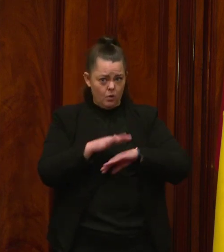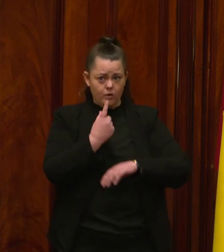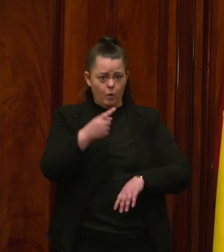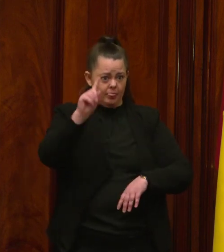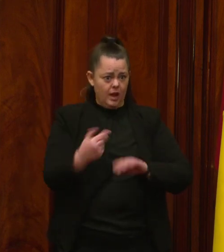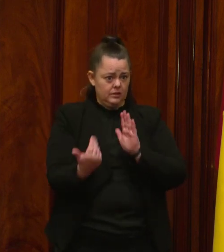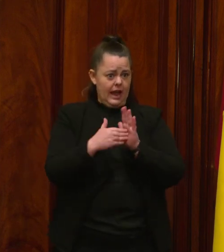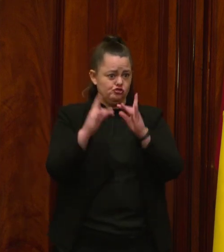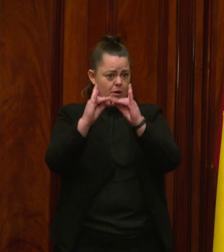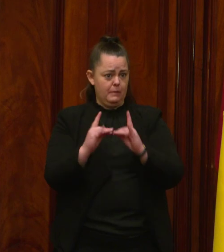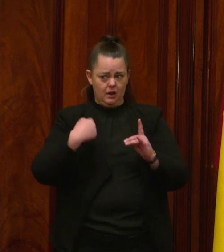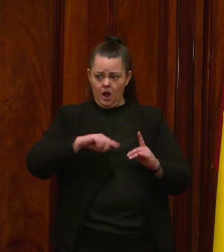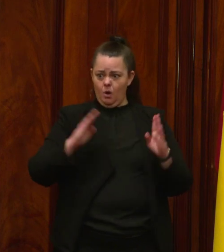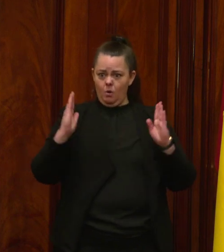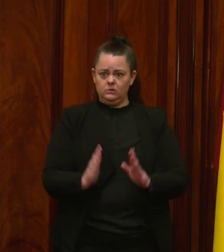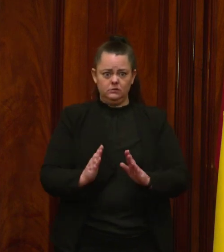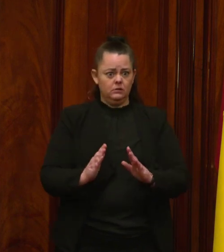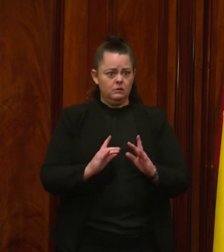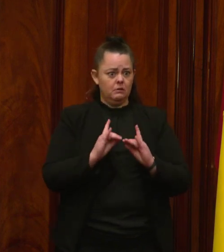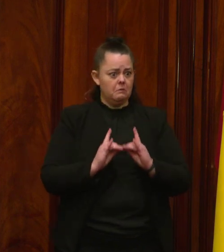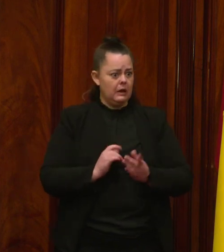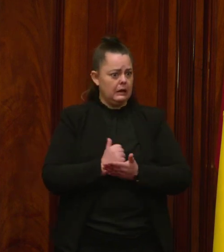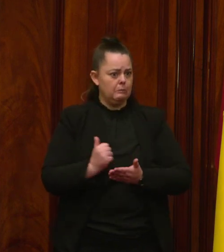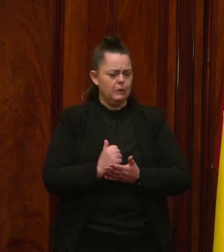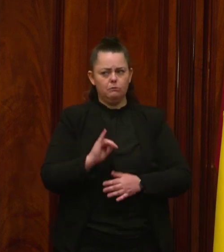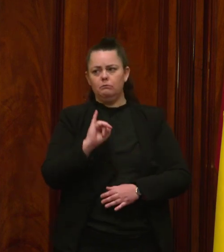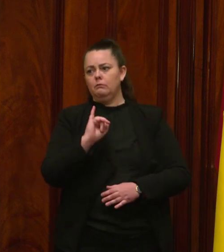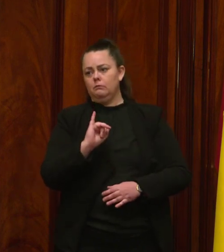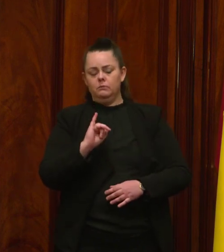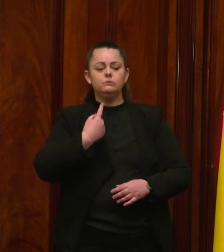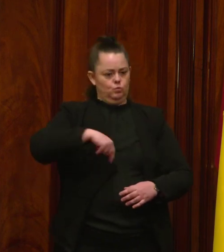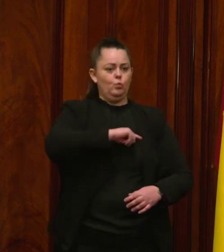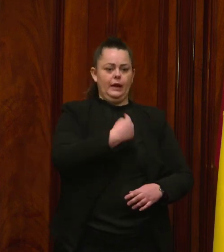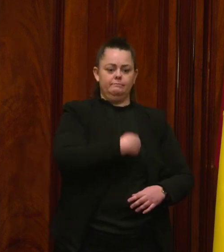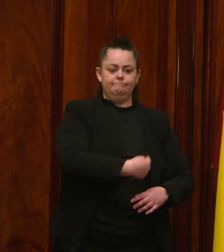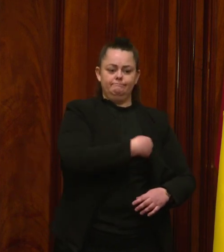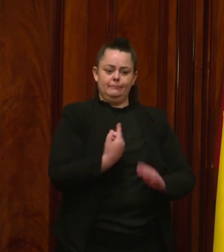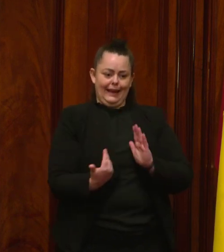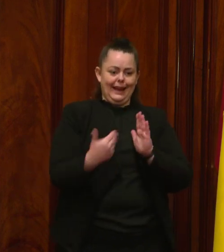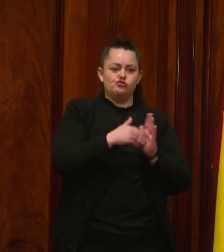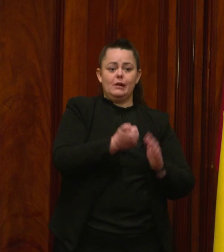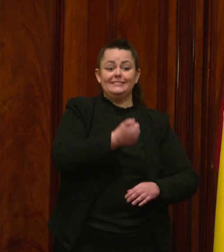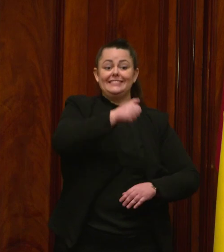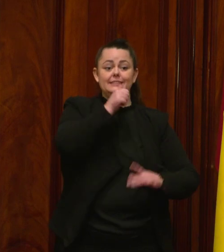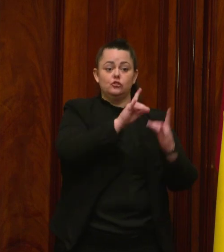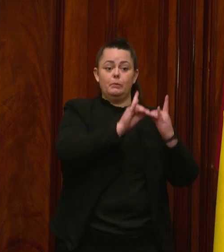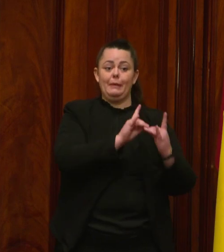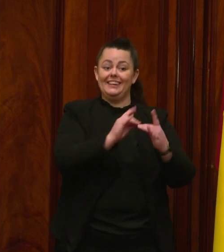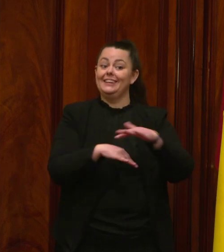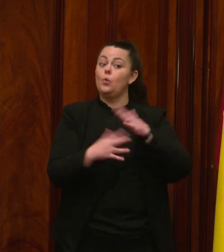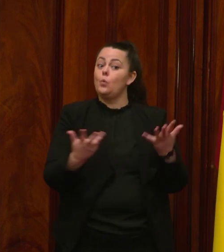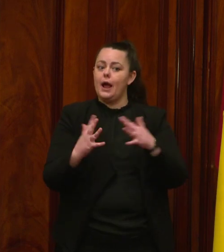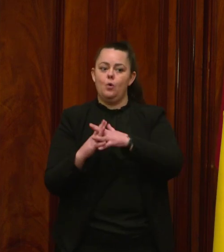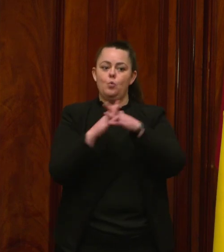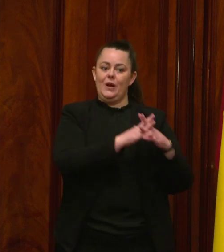address this, the government has committed to delivering over 600 hospital beds in Western Sydney, beginning with a 300-bed hospital at Rouse Hill.